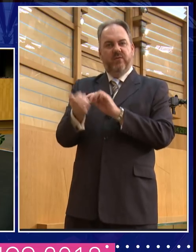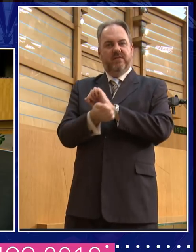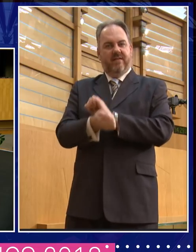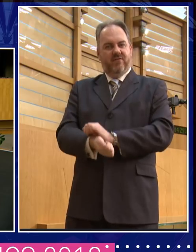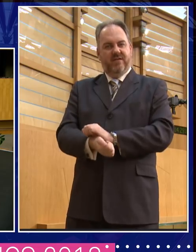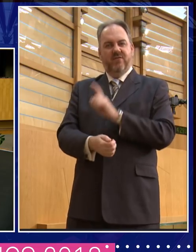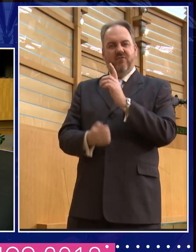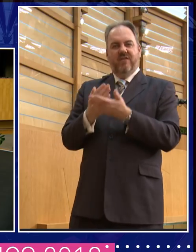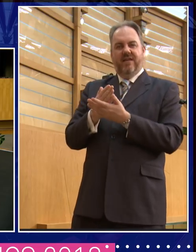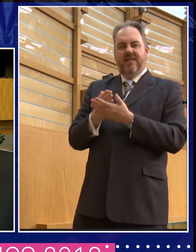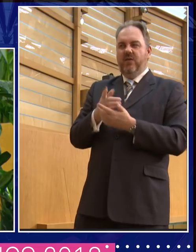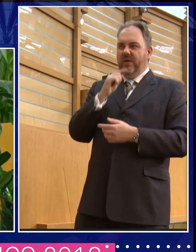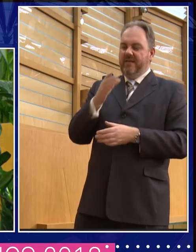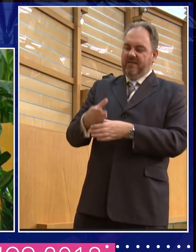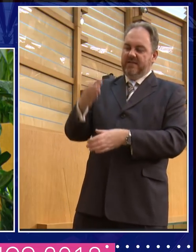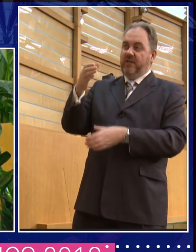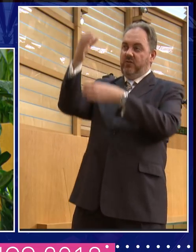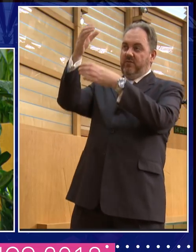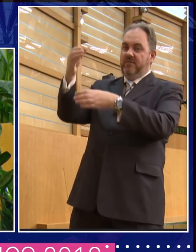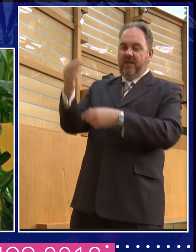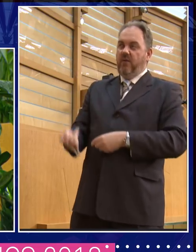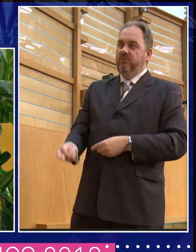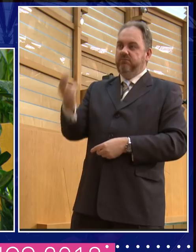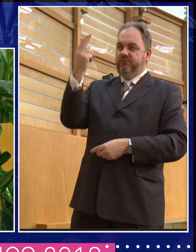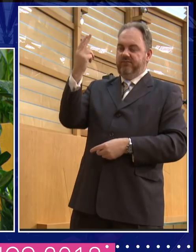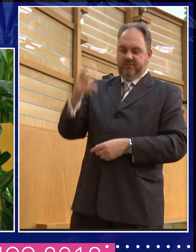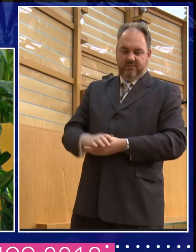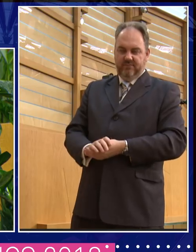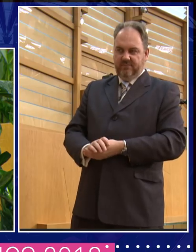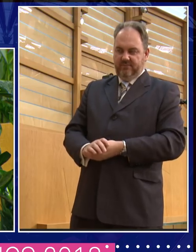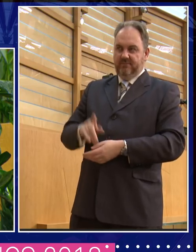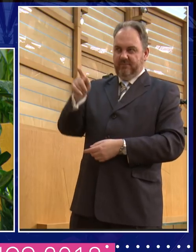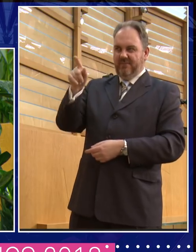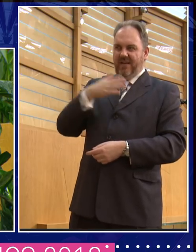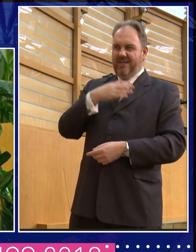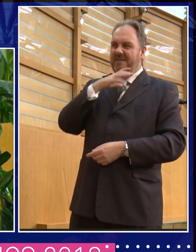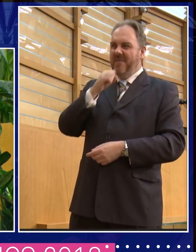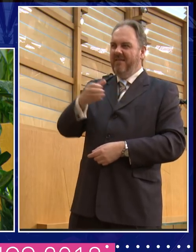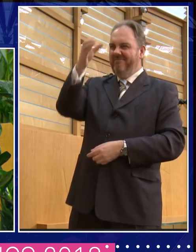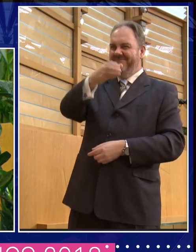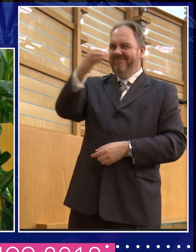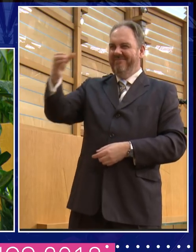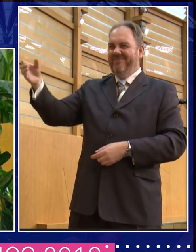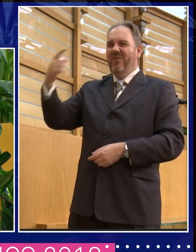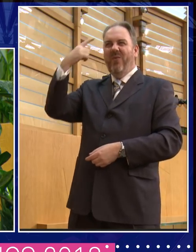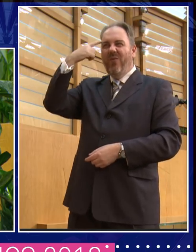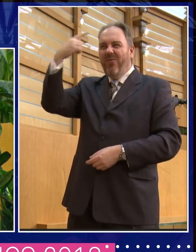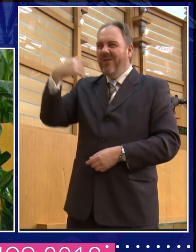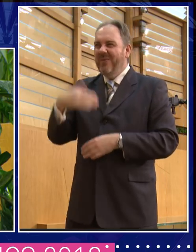eye, putting two fingers up to them. I like walking through London and seeing all these blokes and thinking, you never thought I should have the vote, did you?